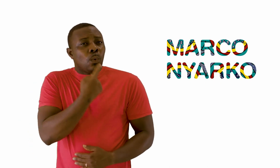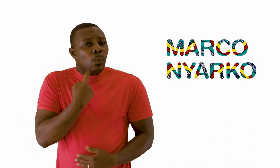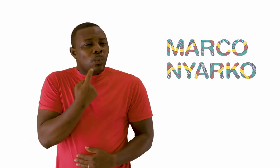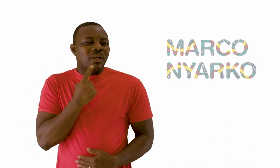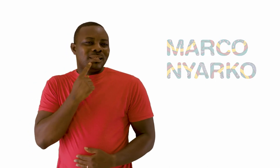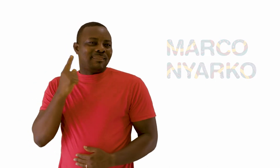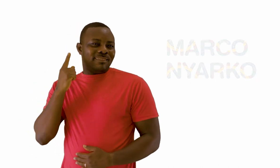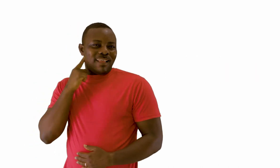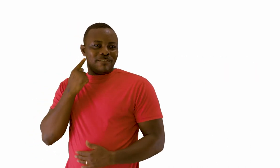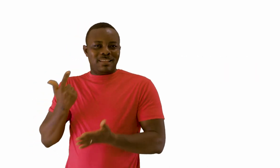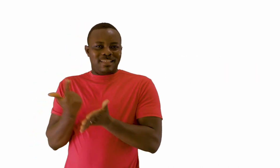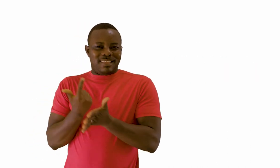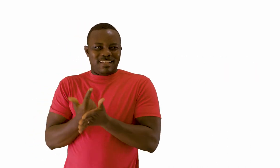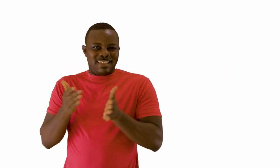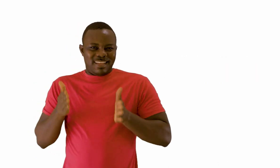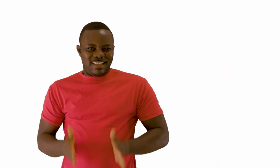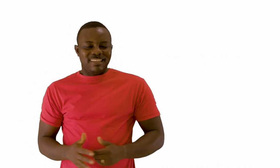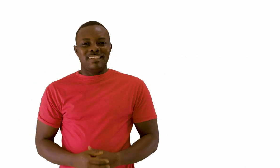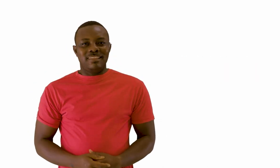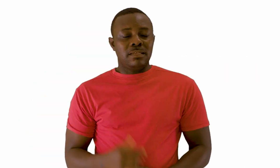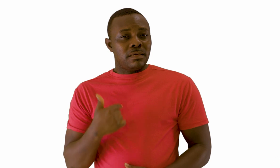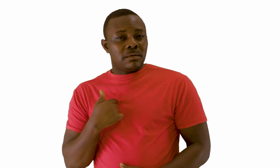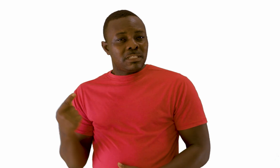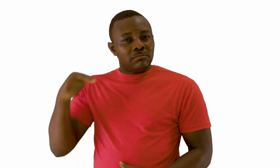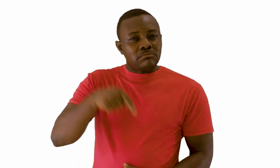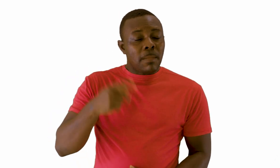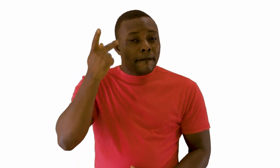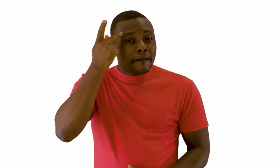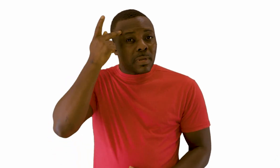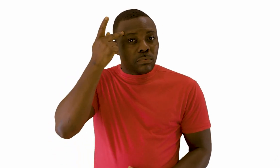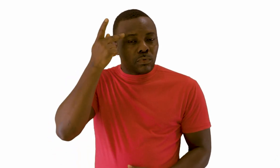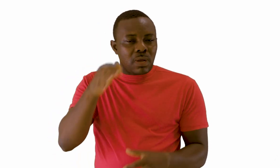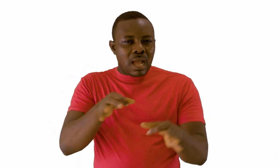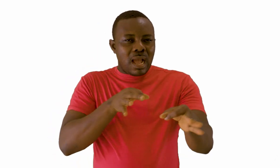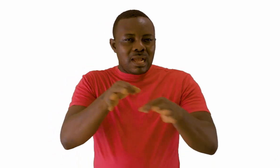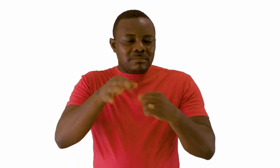I'm a deaf Ghanaian. I'm here to give an in-depth knowledge about media literacy.